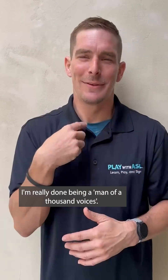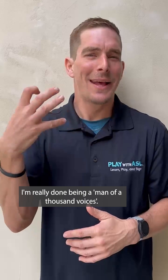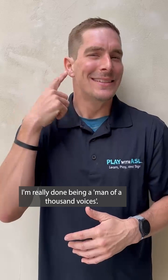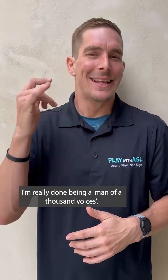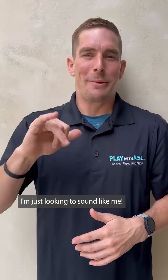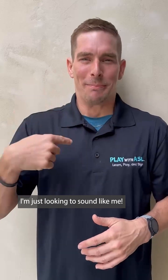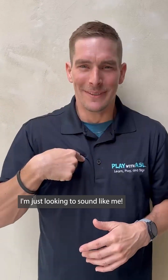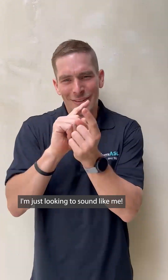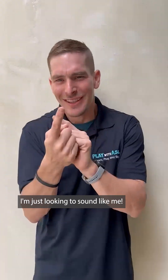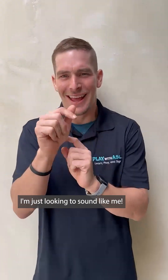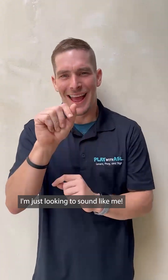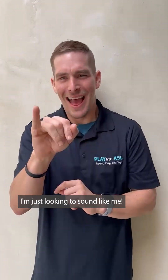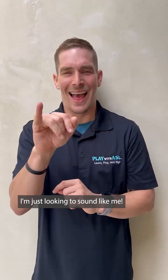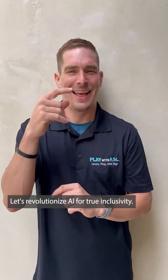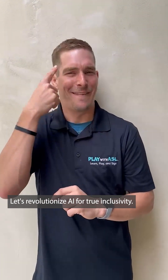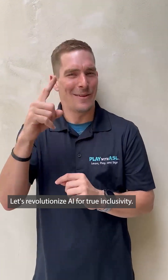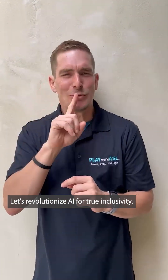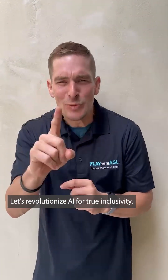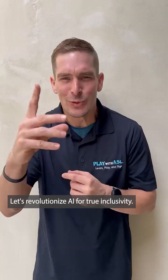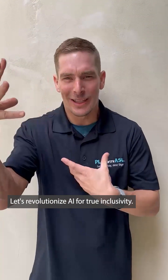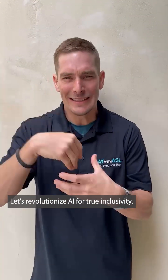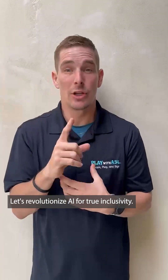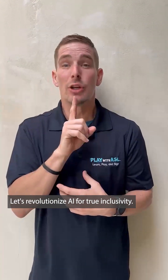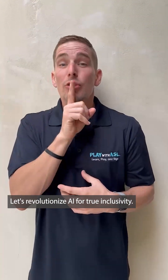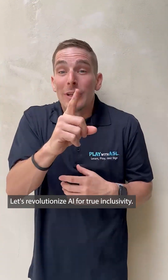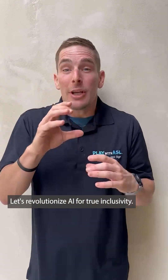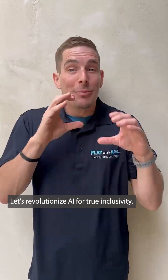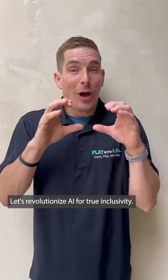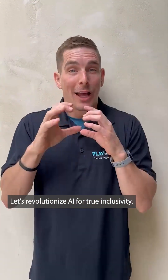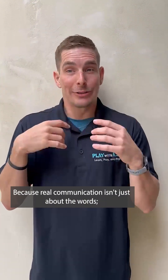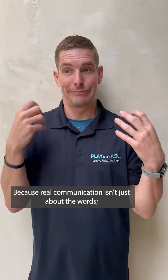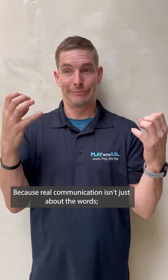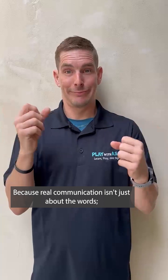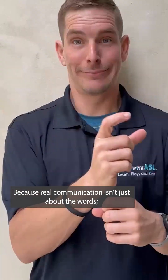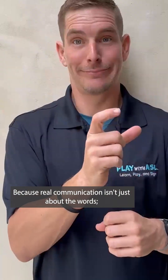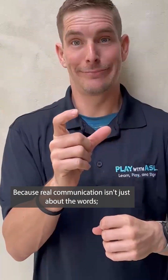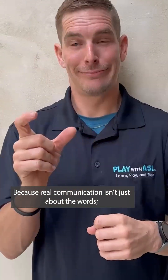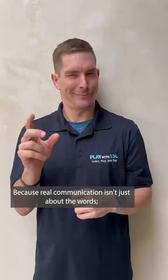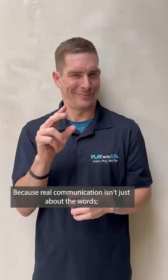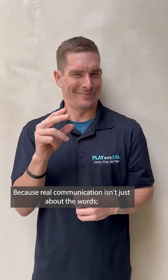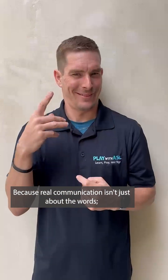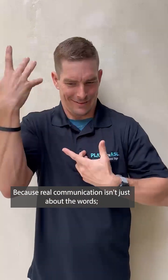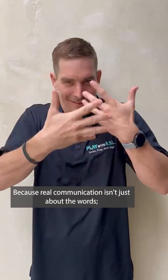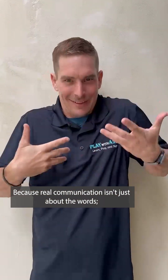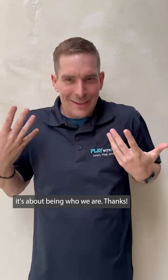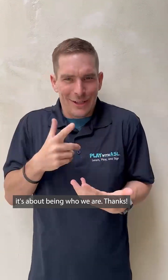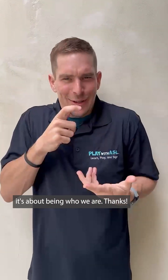voices. I'm just looking to sound like me. Let's revolutionize AI for true inclusivity, because real communication isn't just about the words. It's about